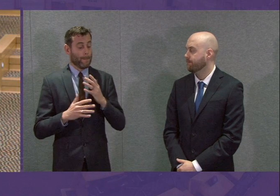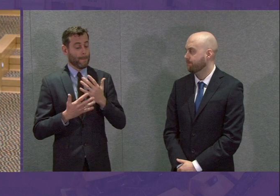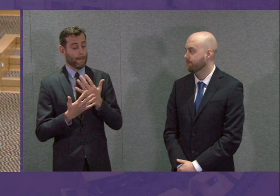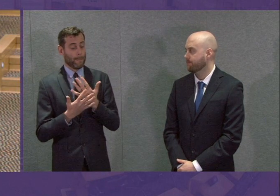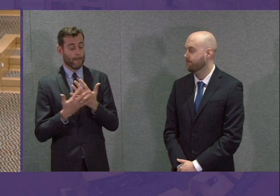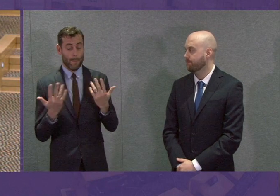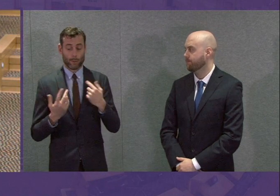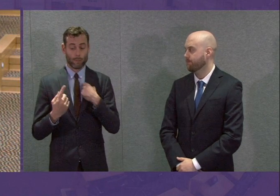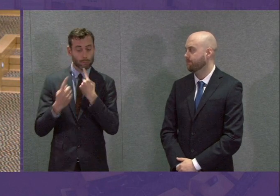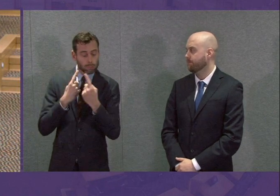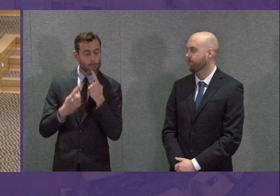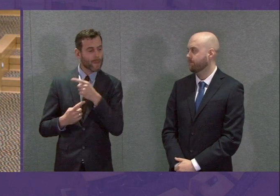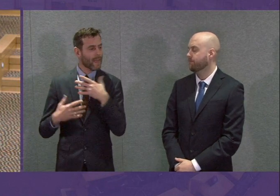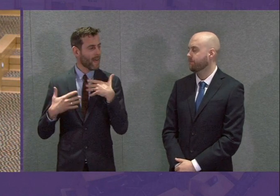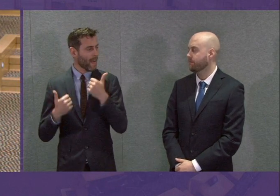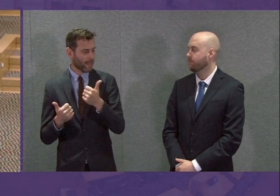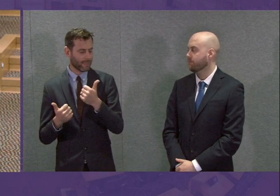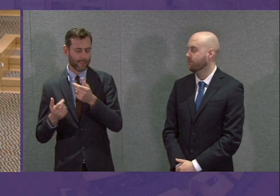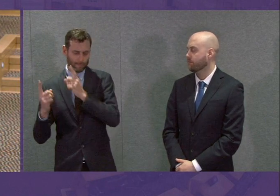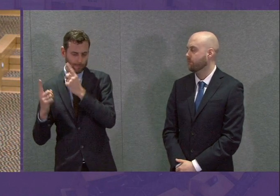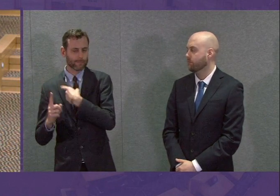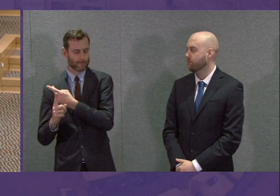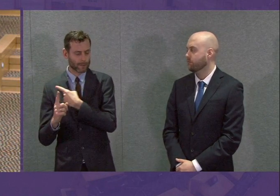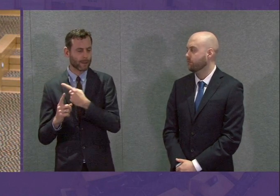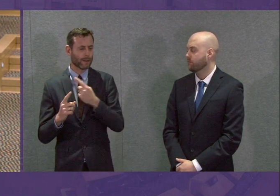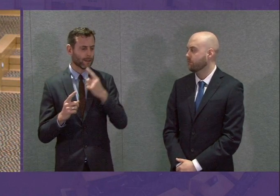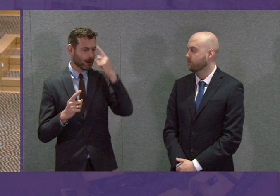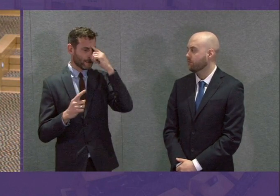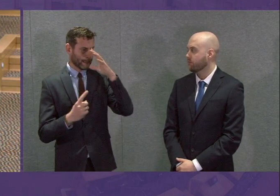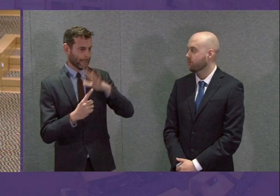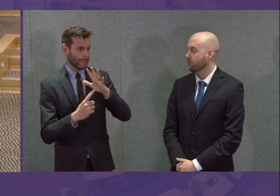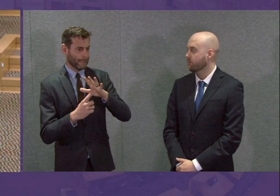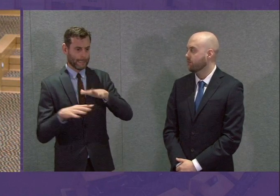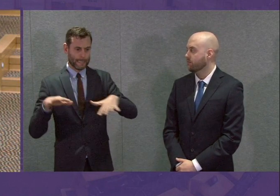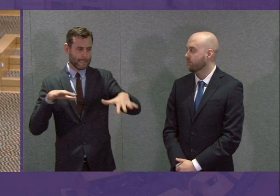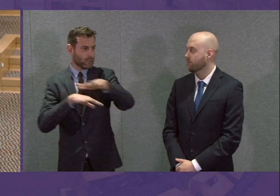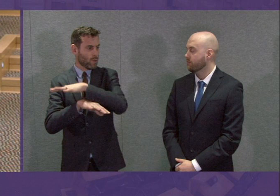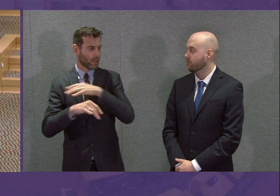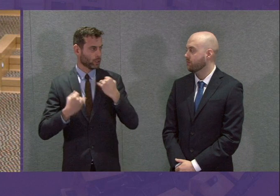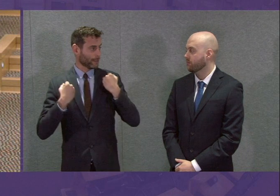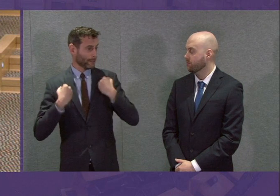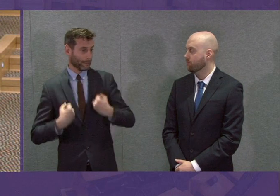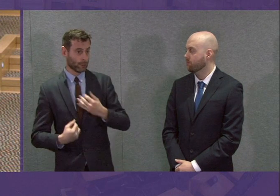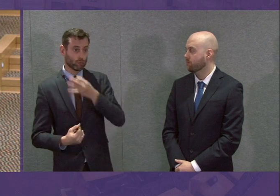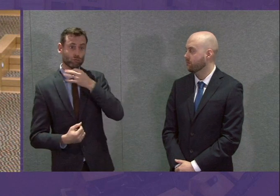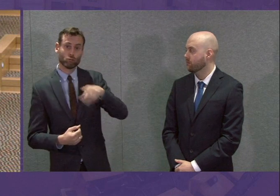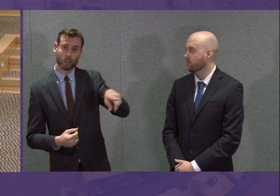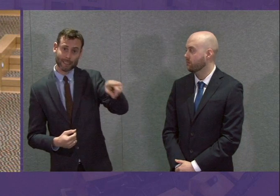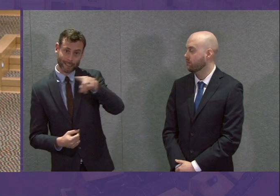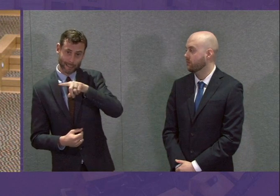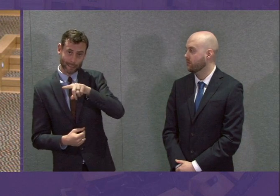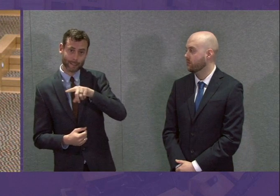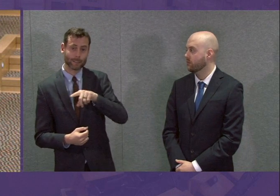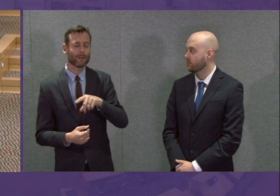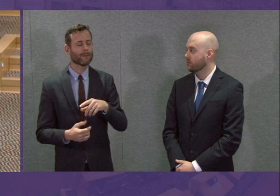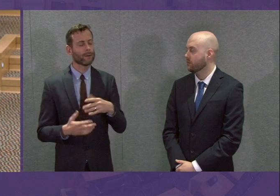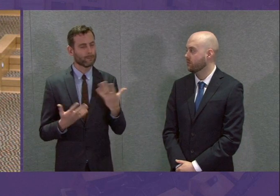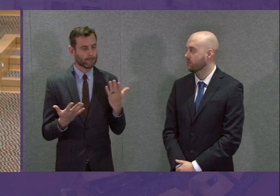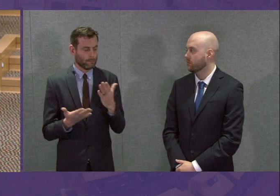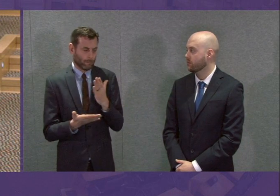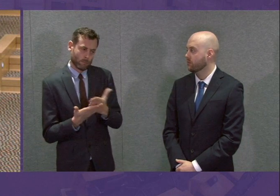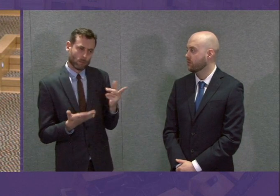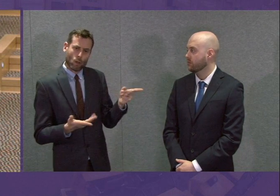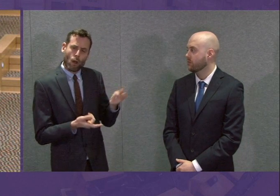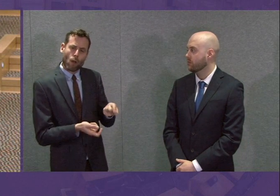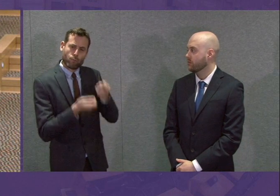Secretary's interactions in the last couple of weeks have been on the immediate health emergency that we are facing. But it is undoubtedly the case, and Willie Rennie is right